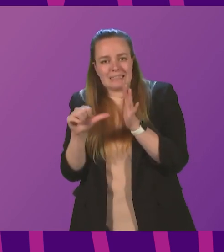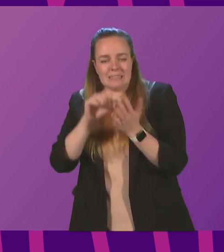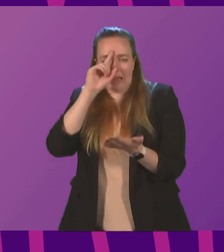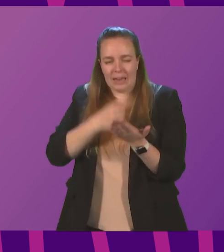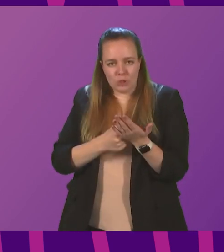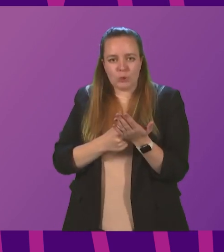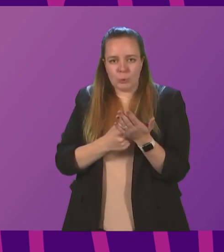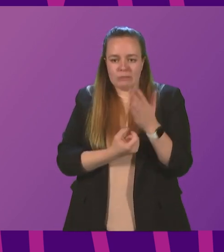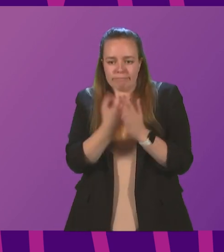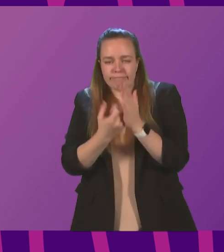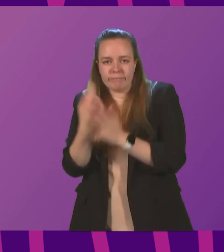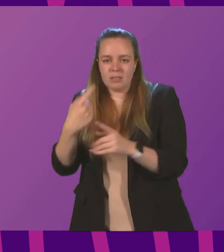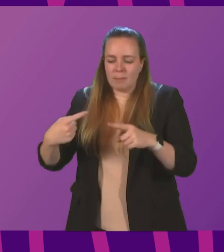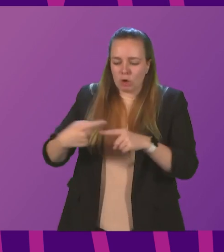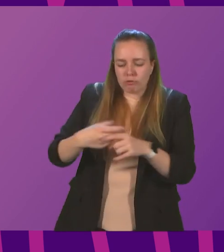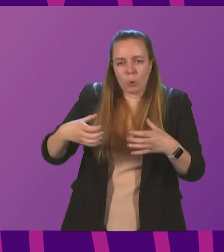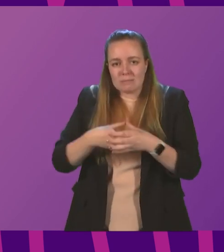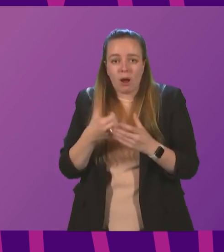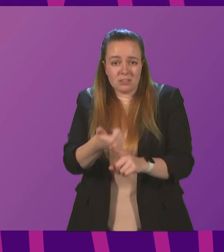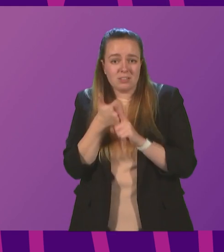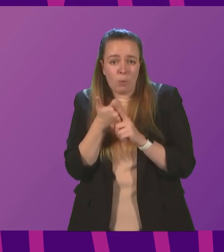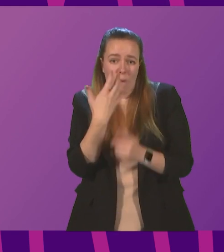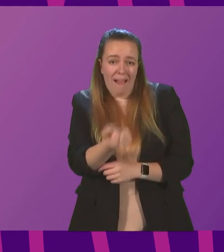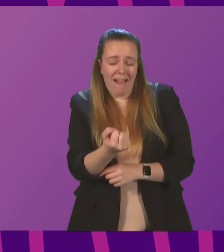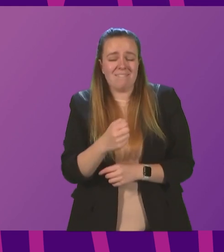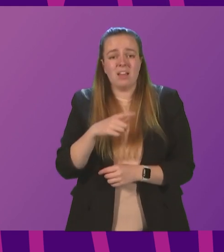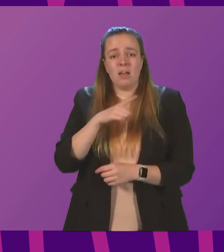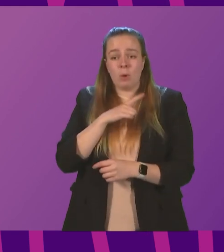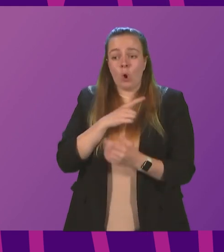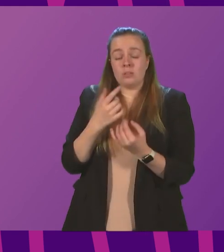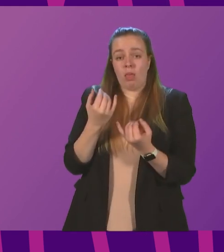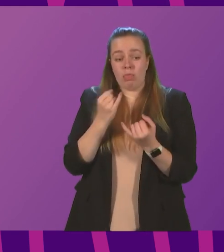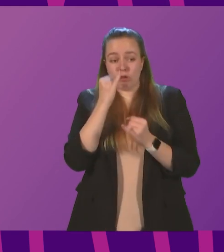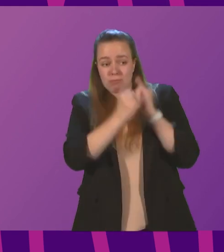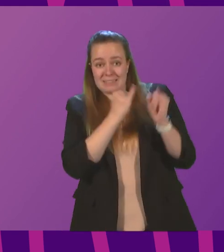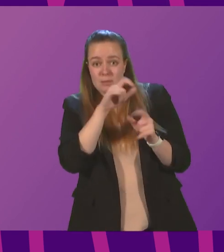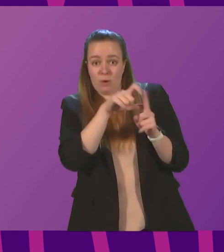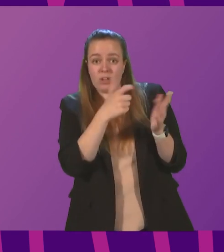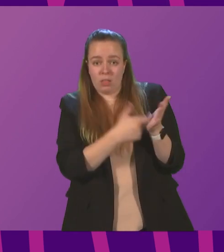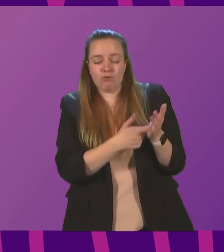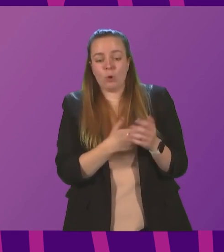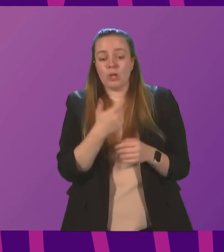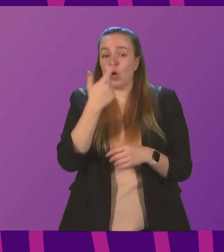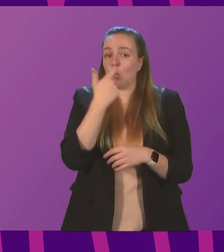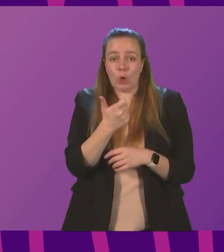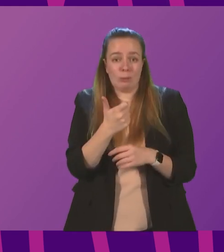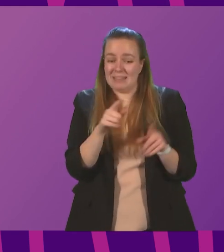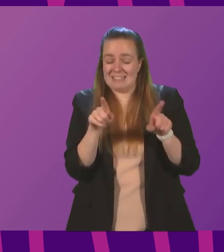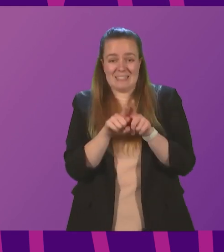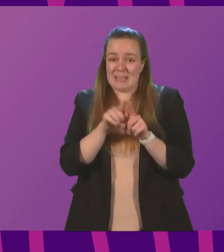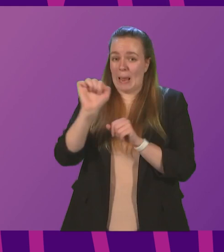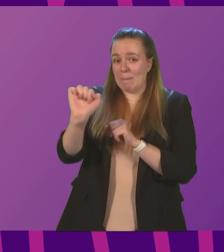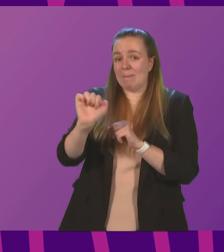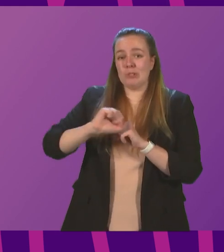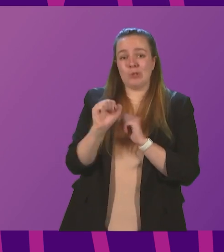we see some cross-party support as well, because the criticism I made of Douglas Ross could equally be levelled at the Scottish